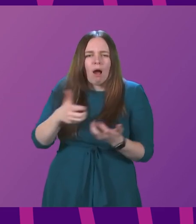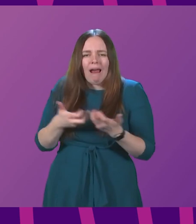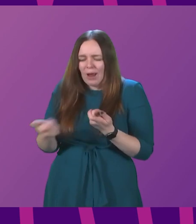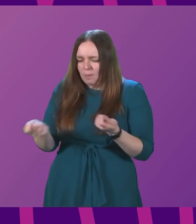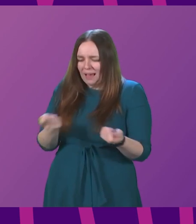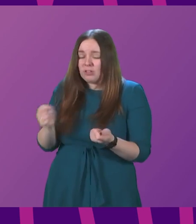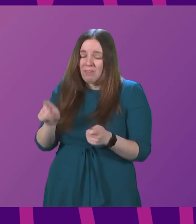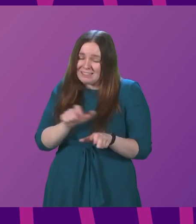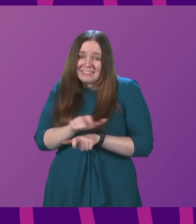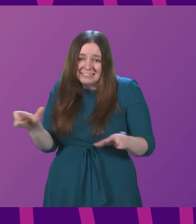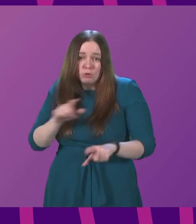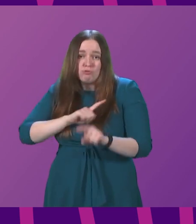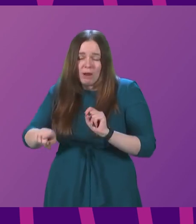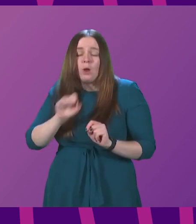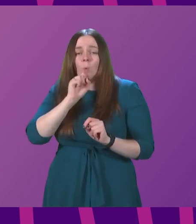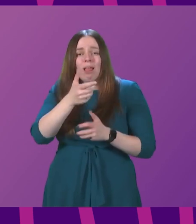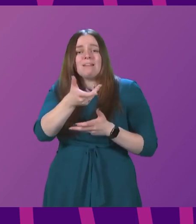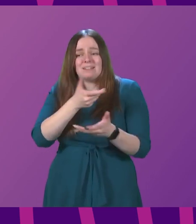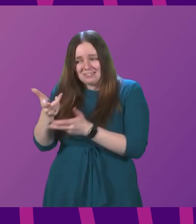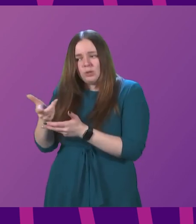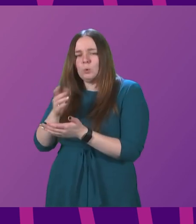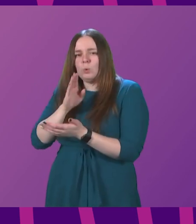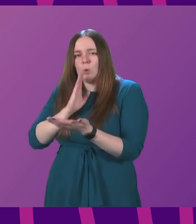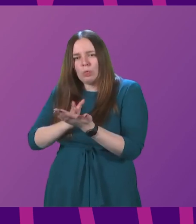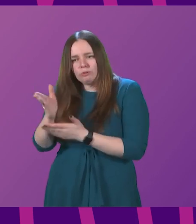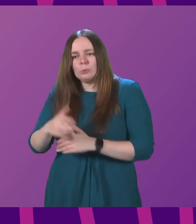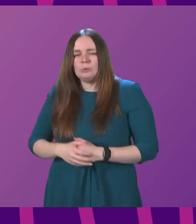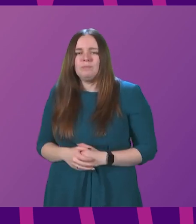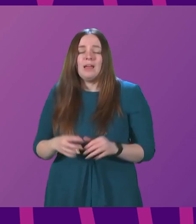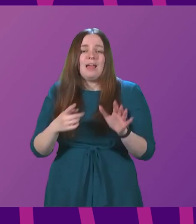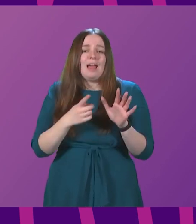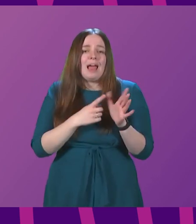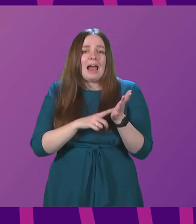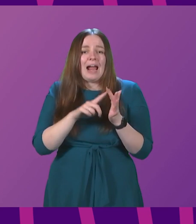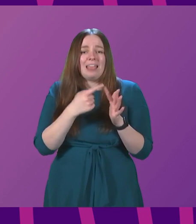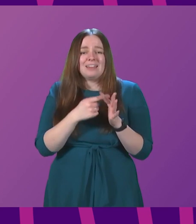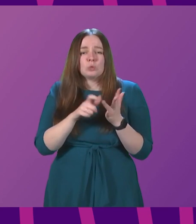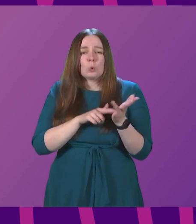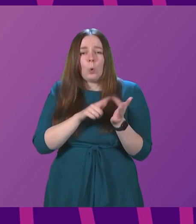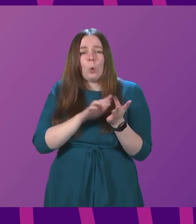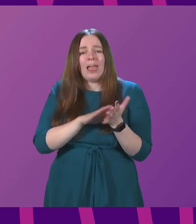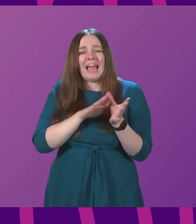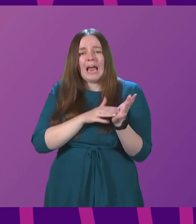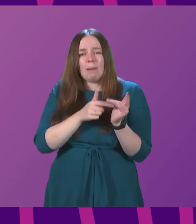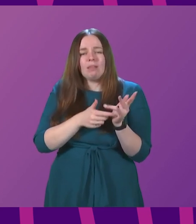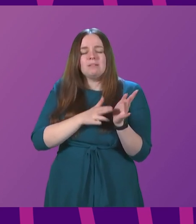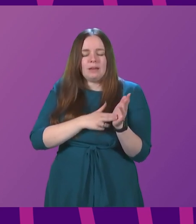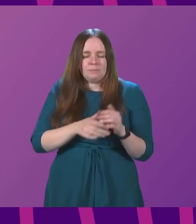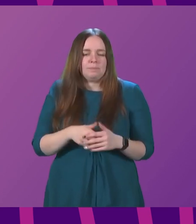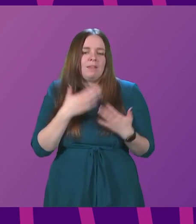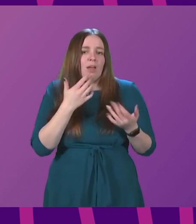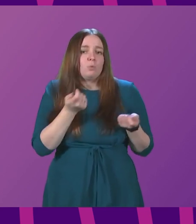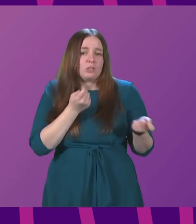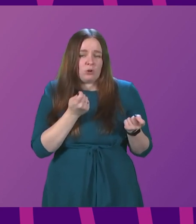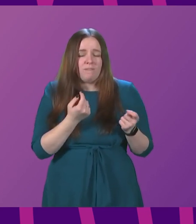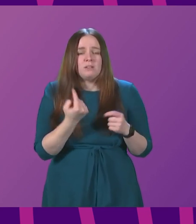will continue to seek to do. yes, we will consult as we do so. Alex Cole-Hamilton. Thank you very Presiding Officer. Presiding Officer, in November,